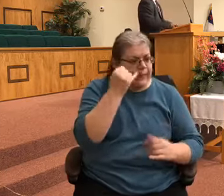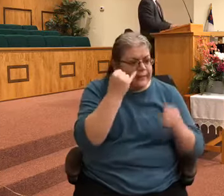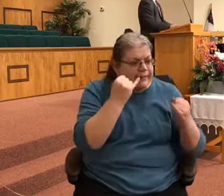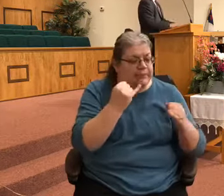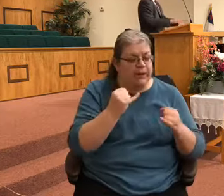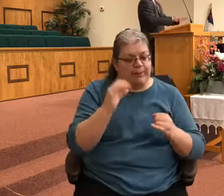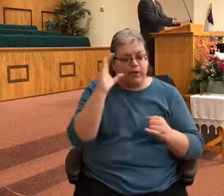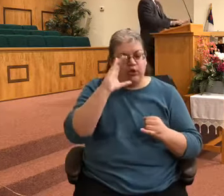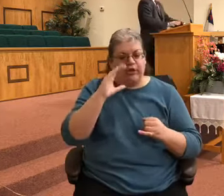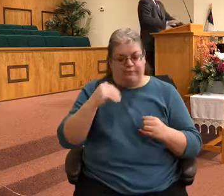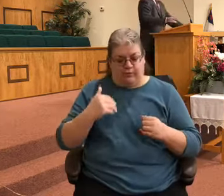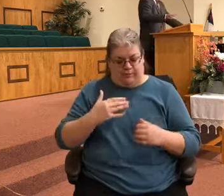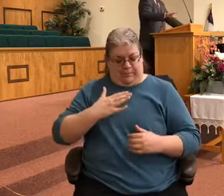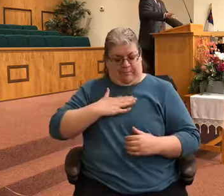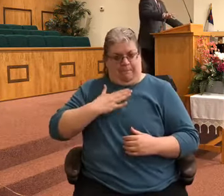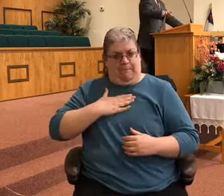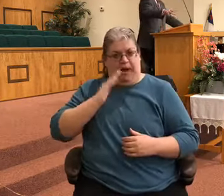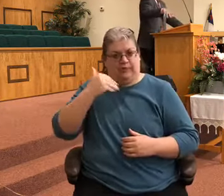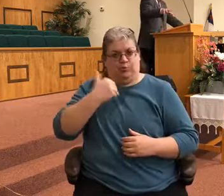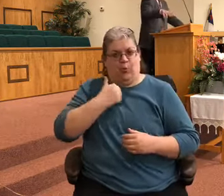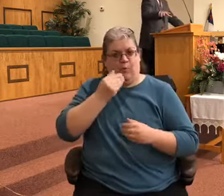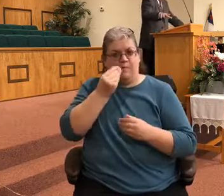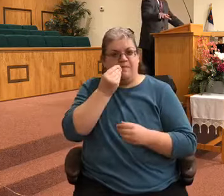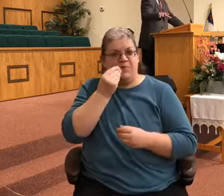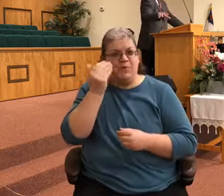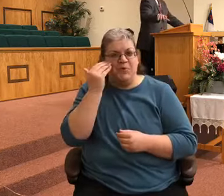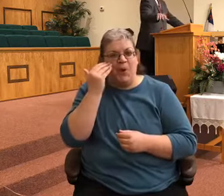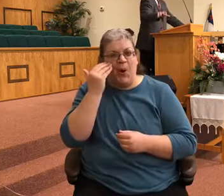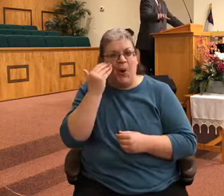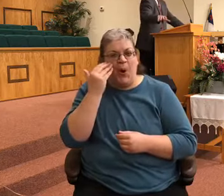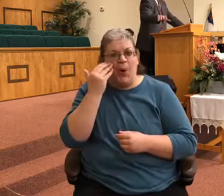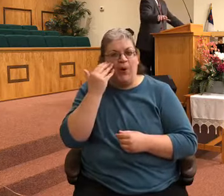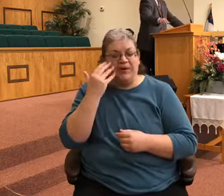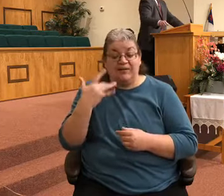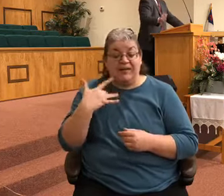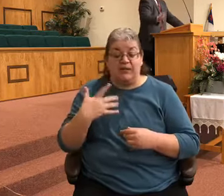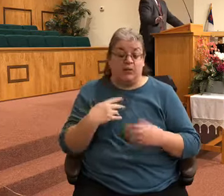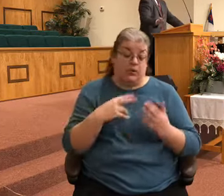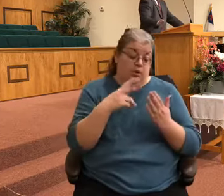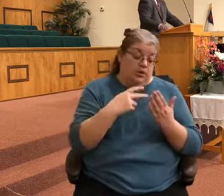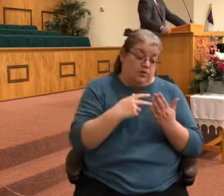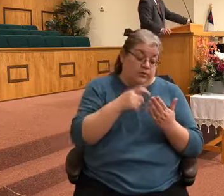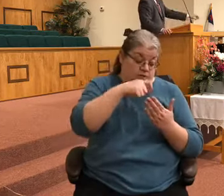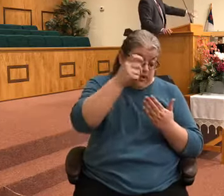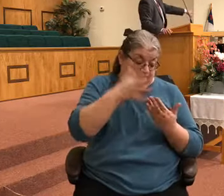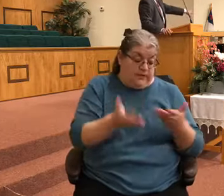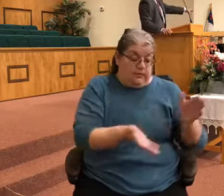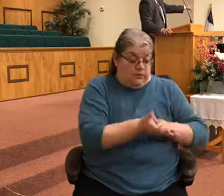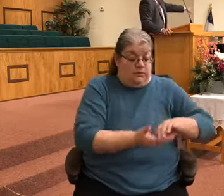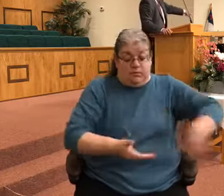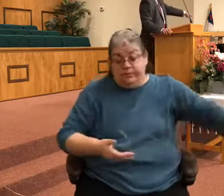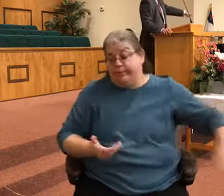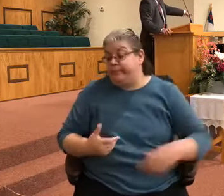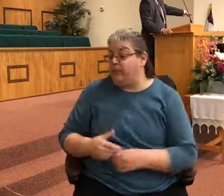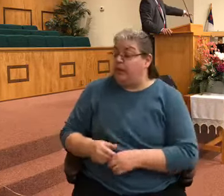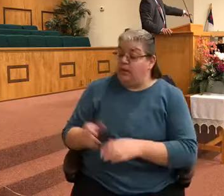read it, and then I'd put it aside, and I'd go to whatever I was studying for the sermon, and then I'd work on that, and I'd really move it in and out of my Bible reading.